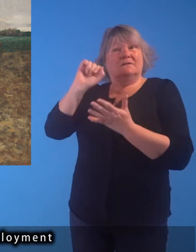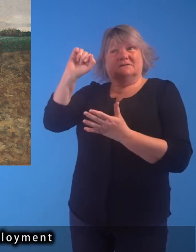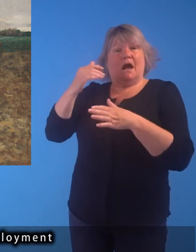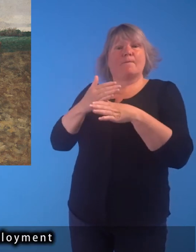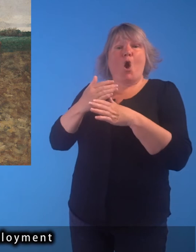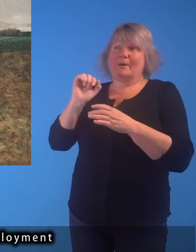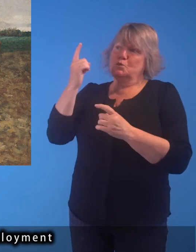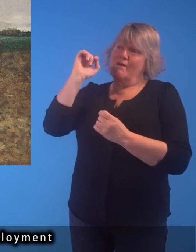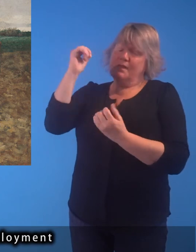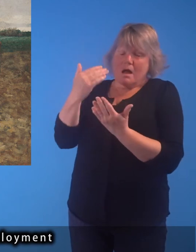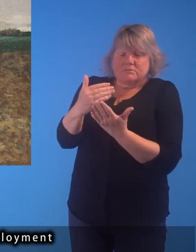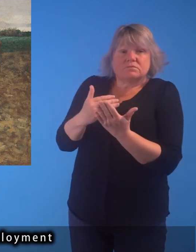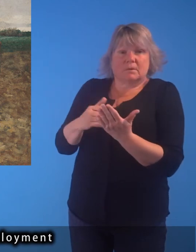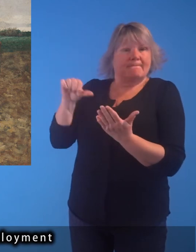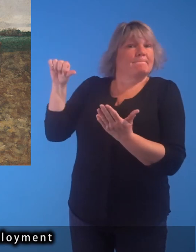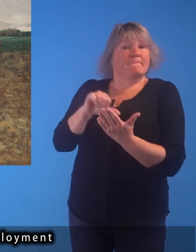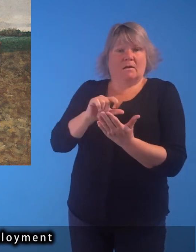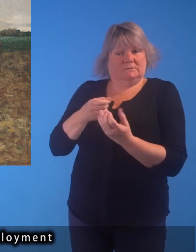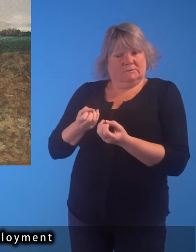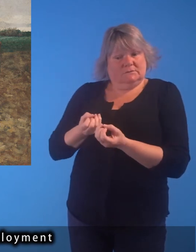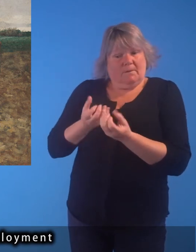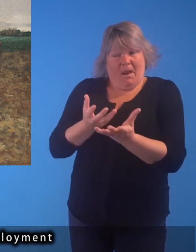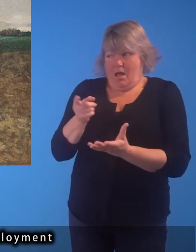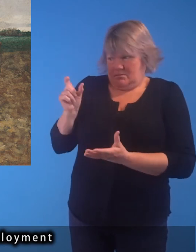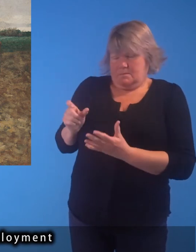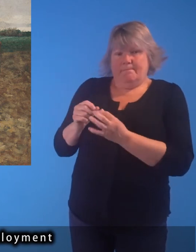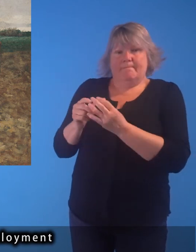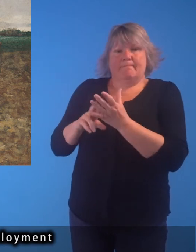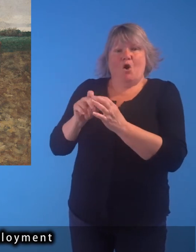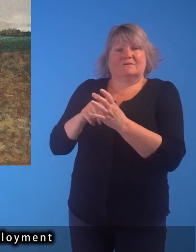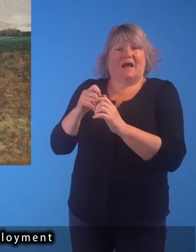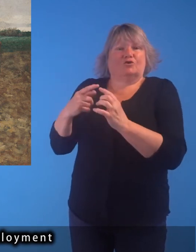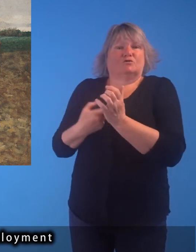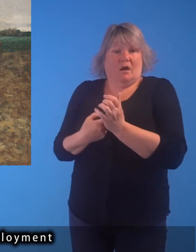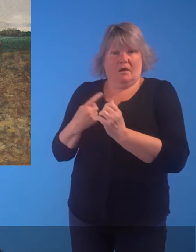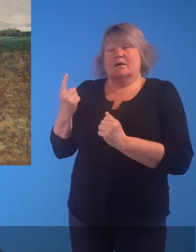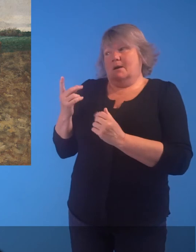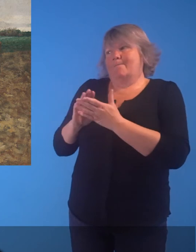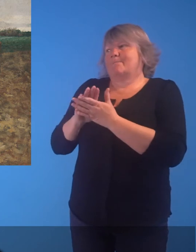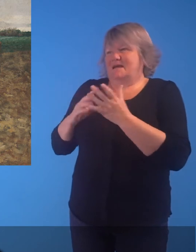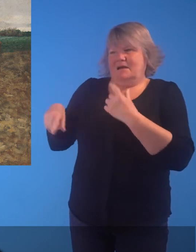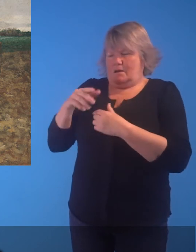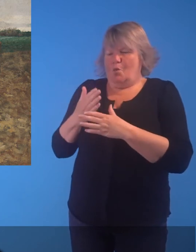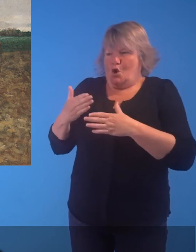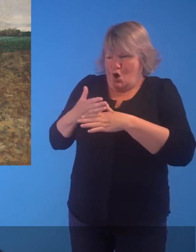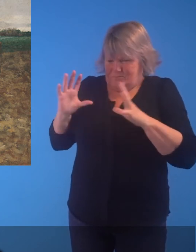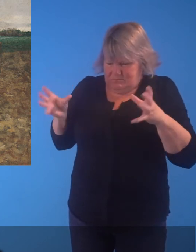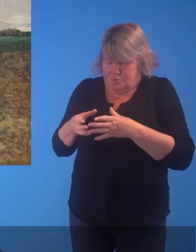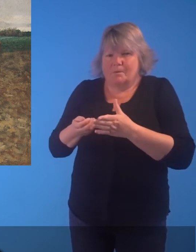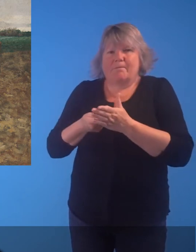It was a condition of the Heinz employment that he supply a bondager, who would work to pay for the rent of a